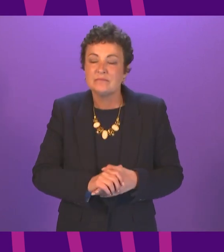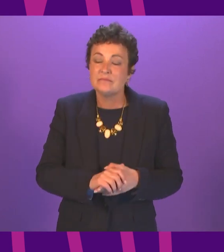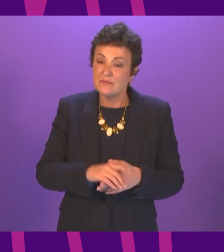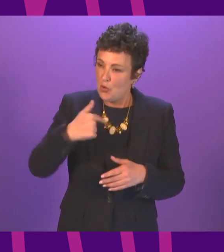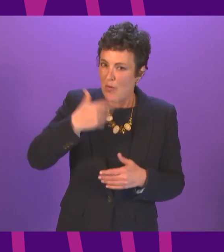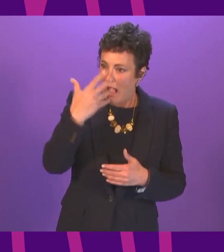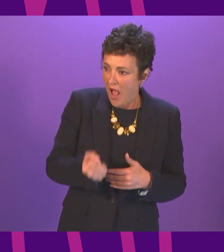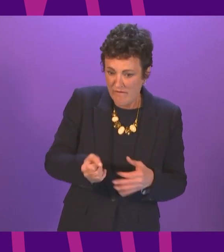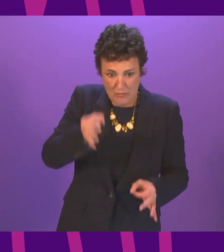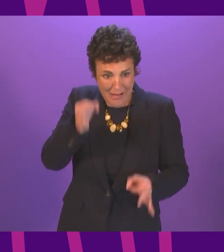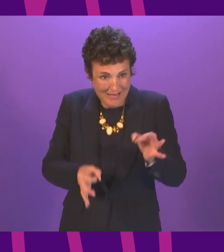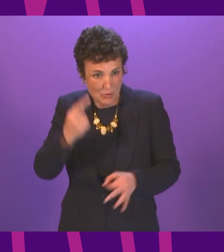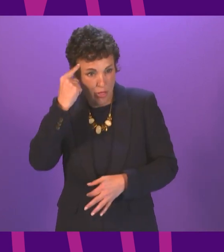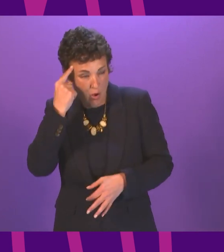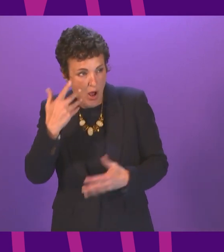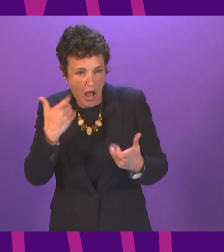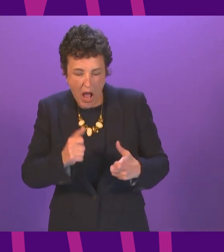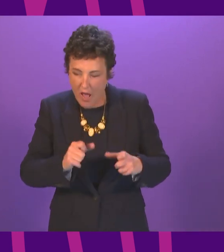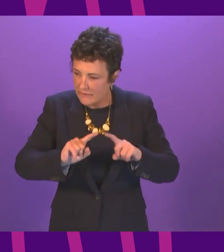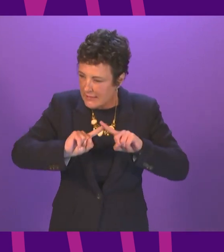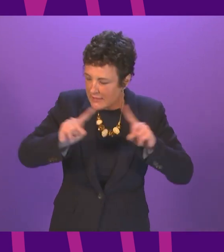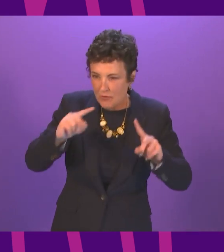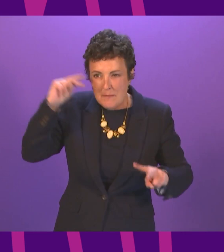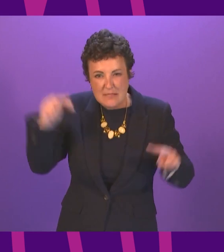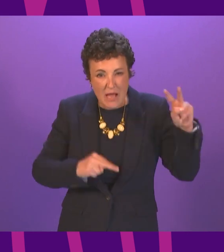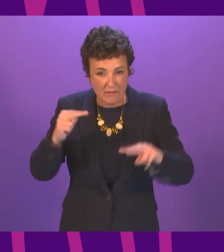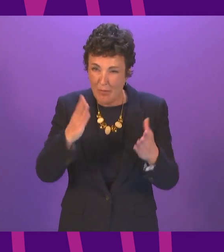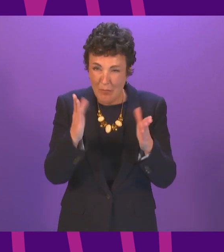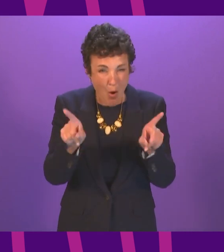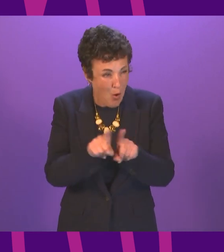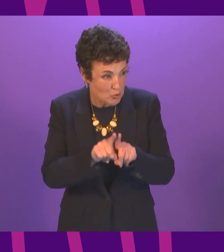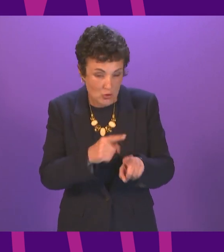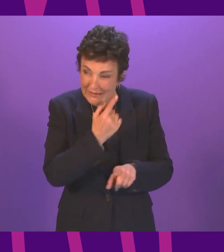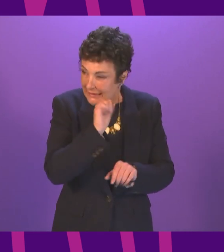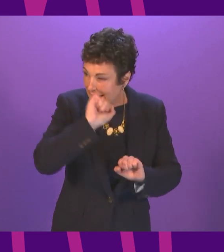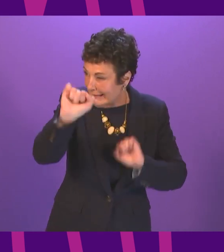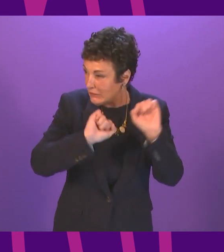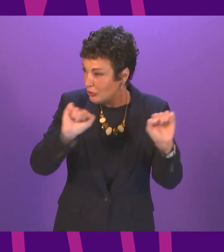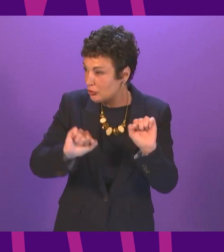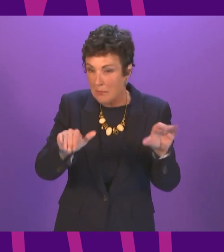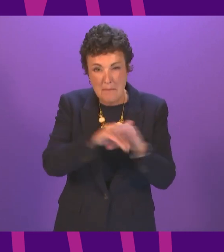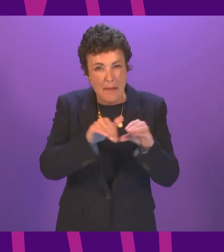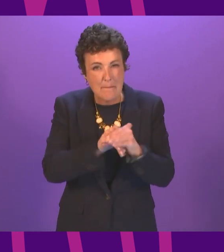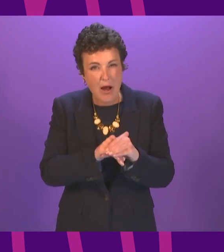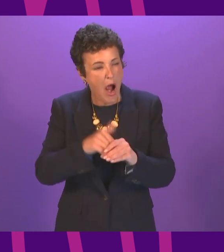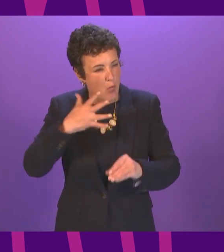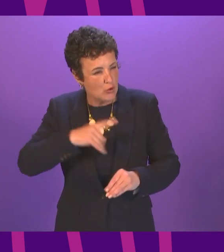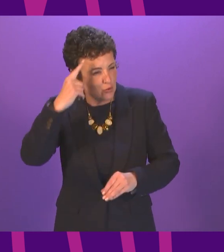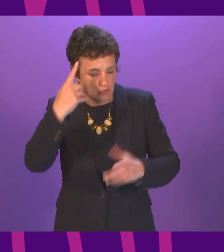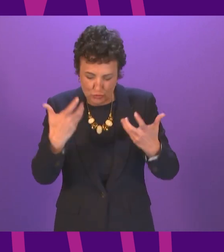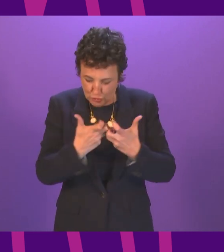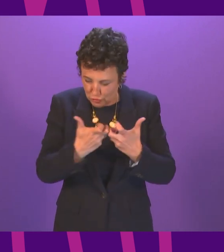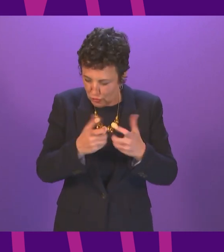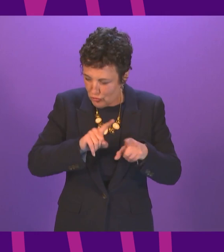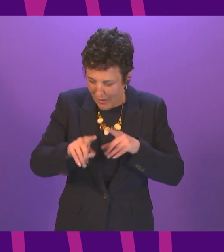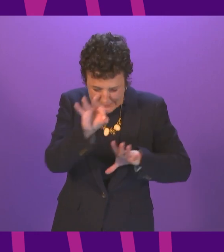thought and I absolutely welcome Maggie Chapman's challenge actually to every single member in this parliament to design an economy as